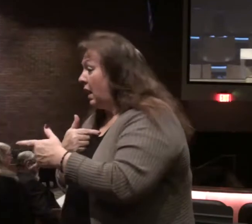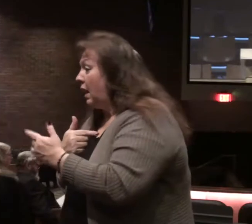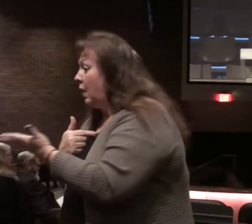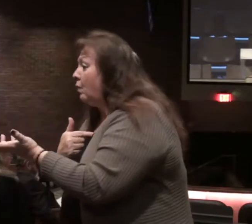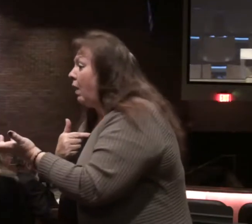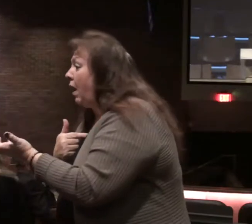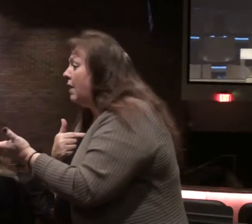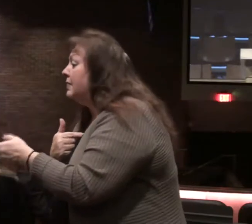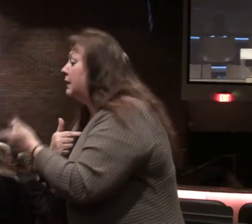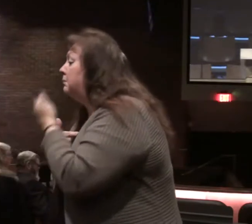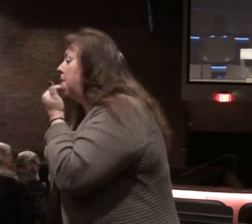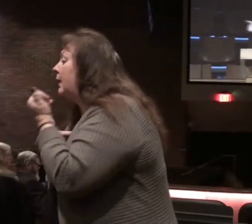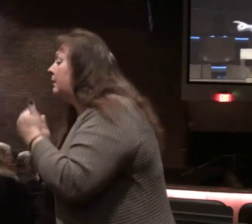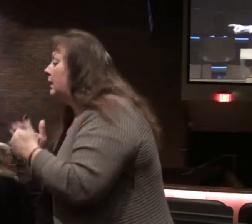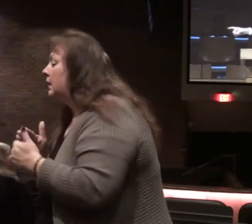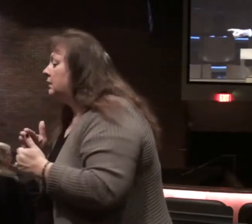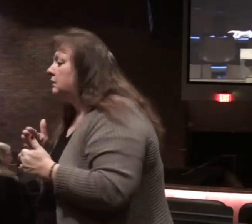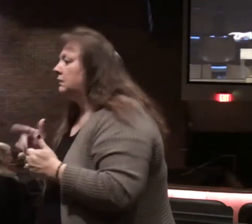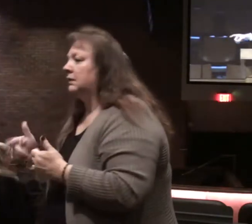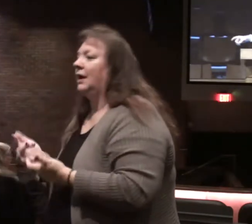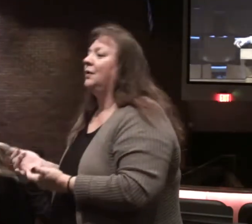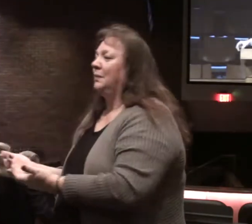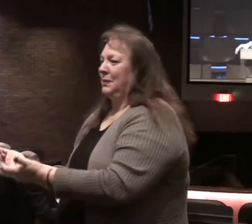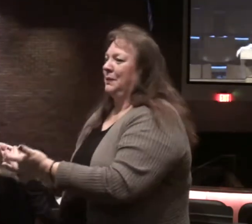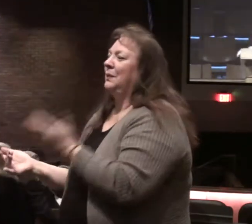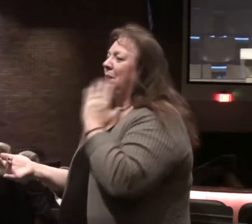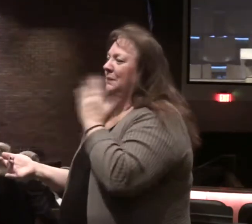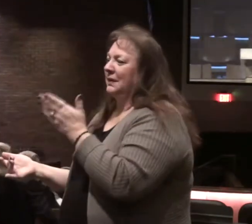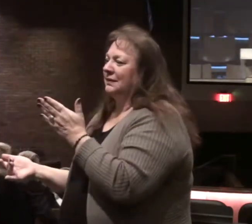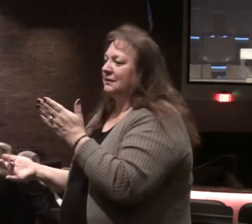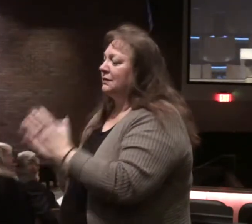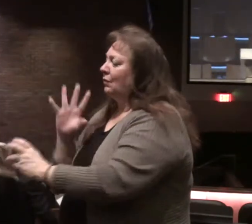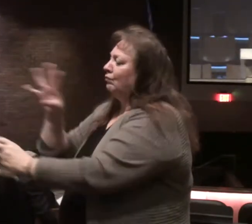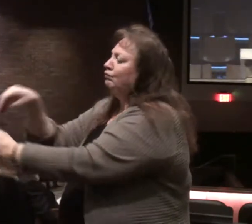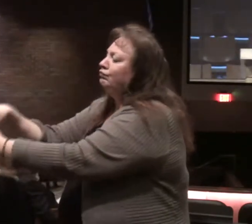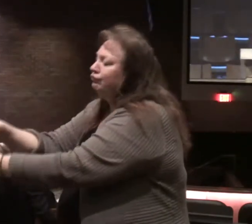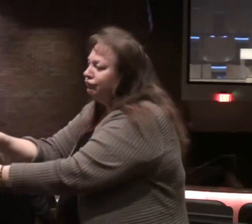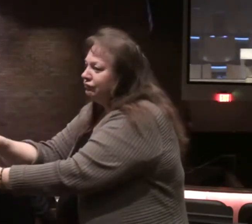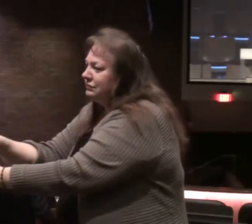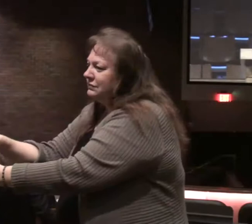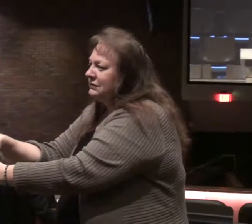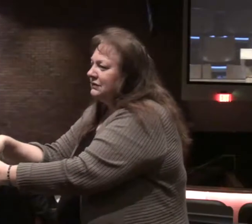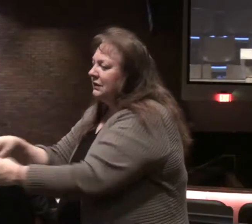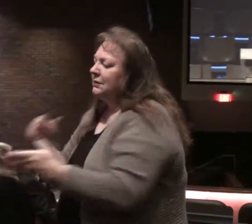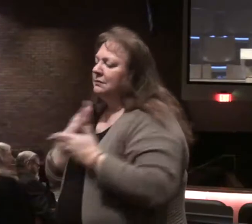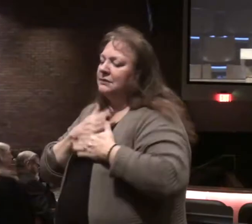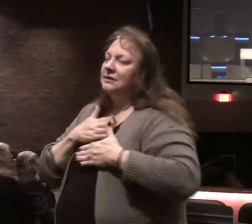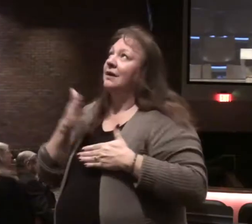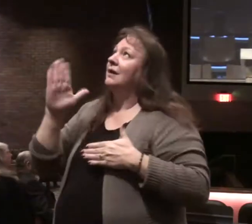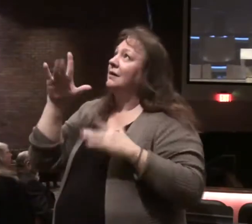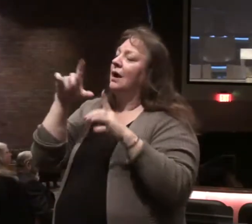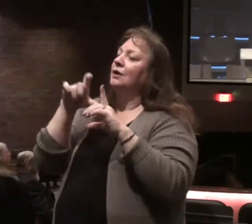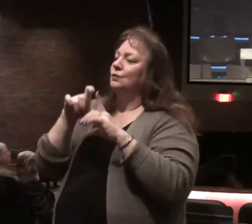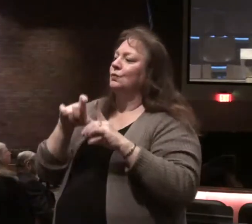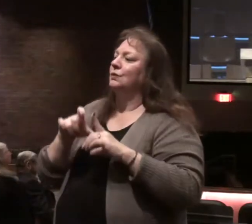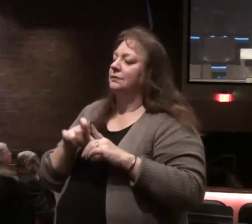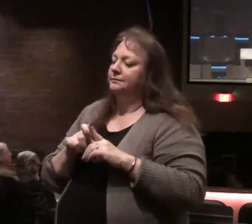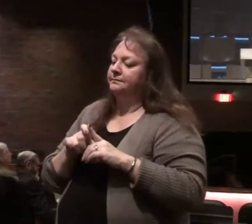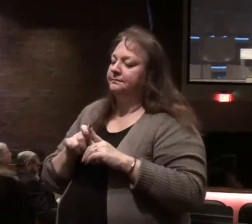that way it looks better that's the way of burning don't join in with those but delight in God's word